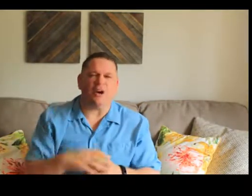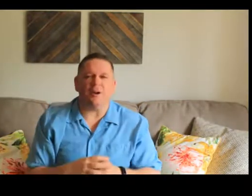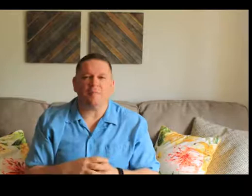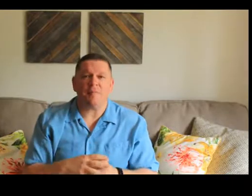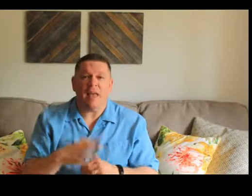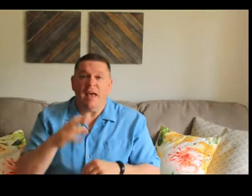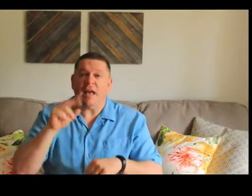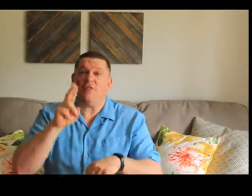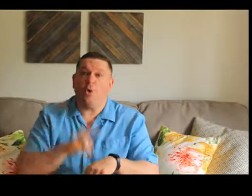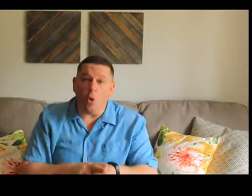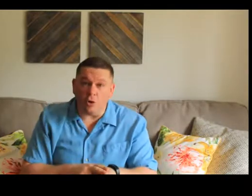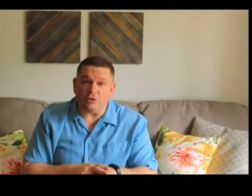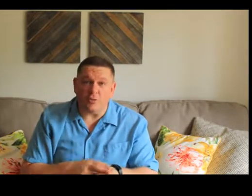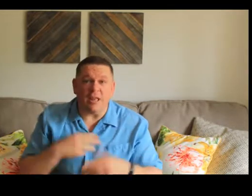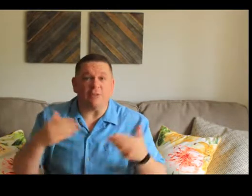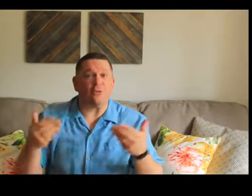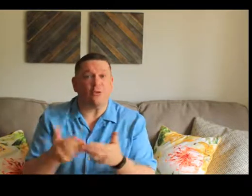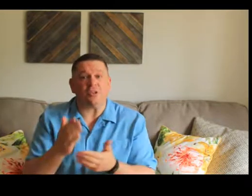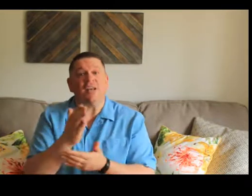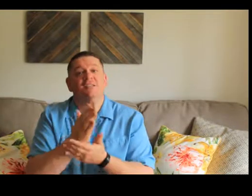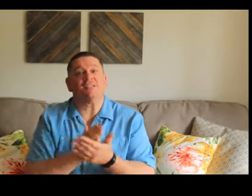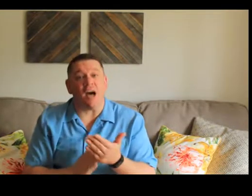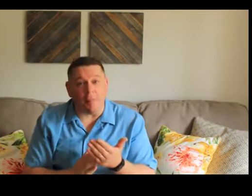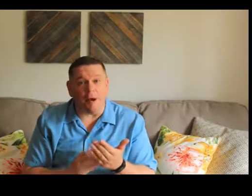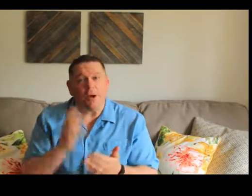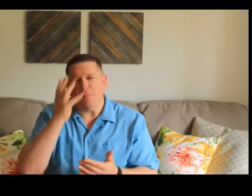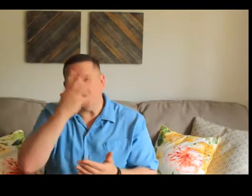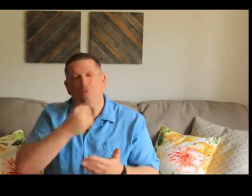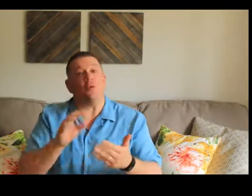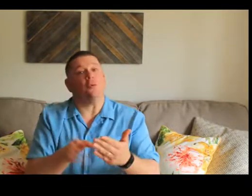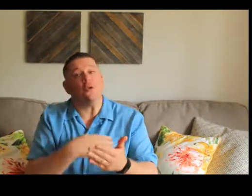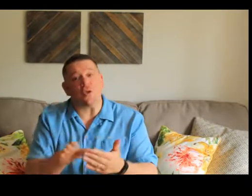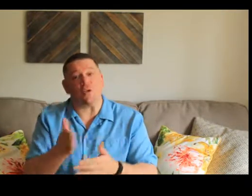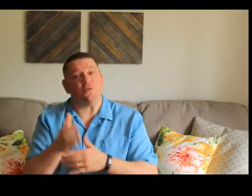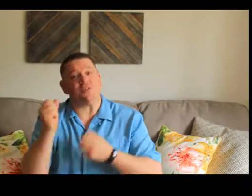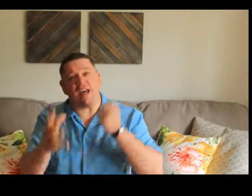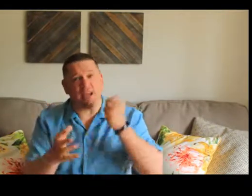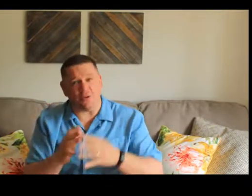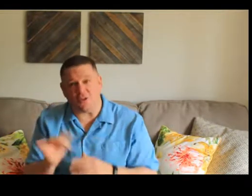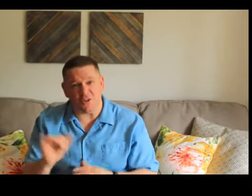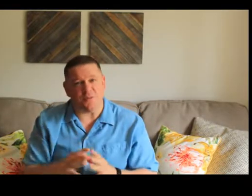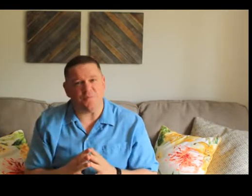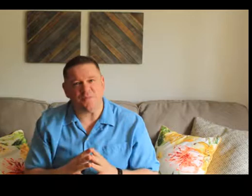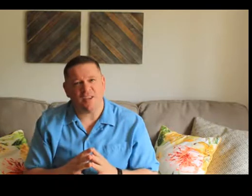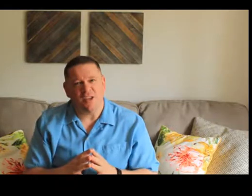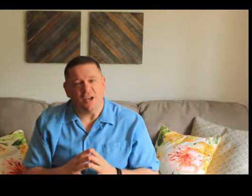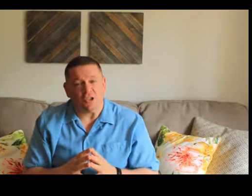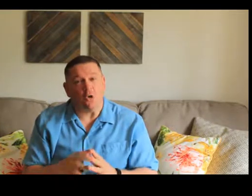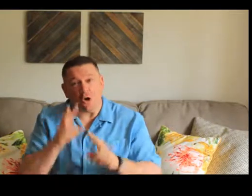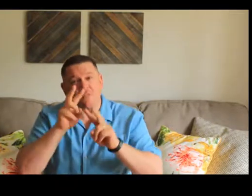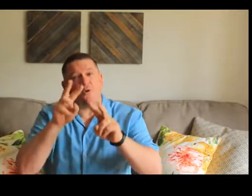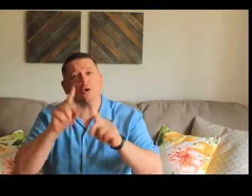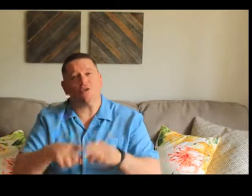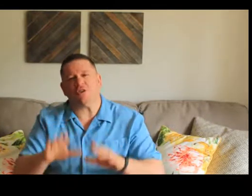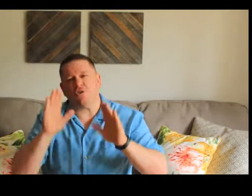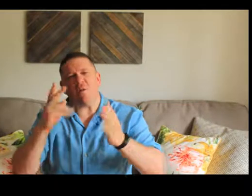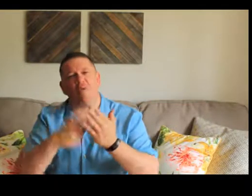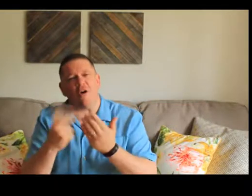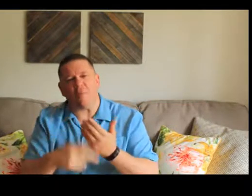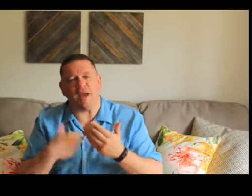on. And of course, we'll introduce some beautiful music through sign language, too. So looking forward to this great program we